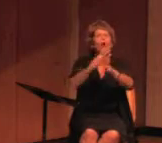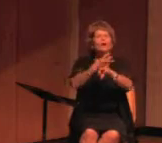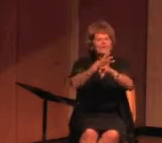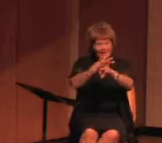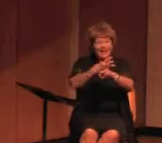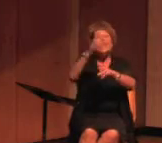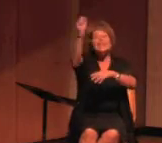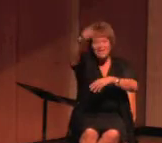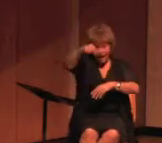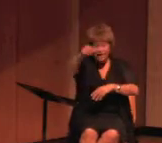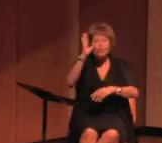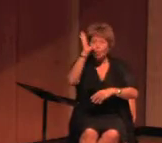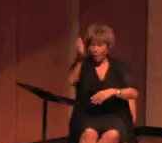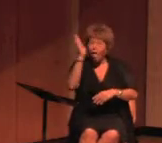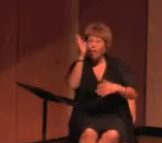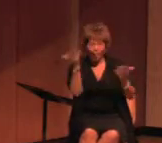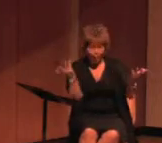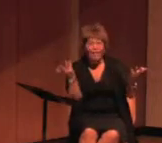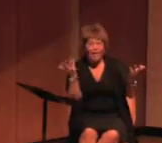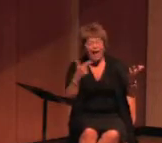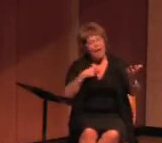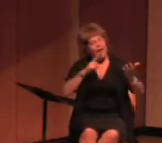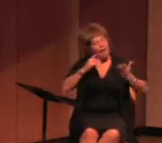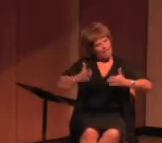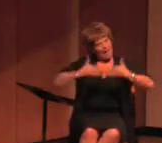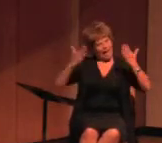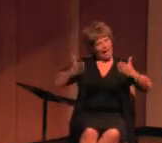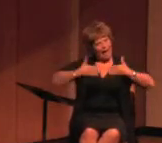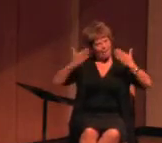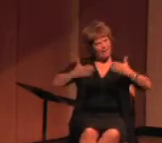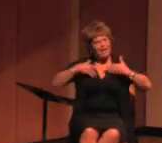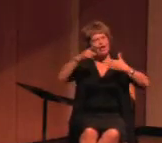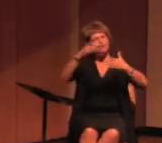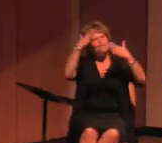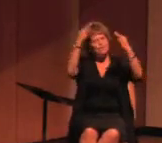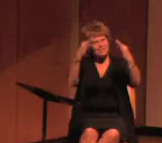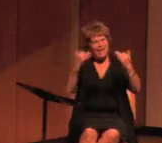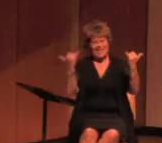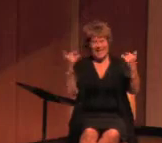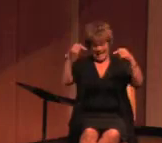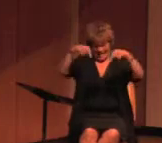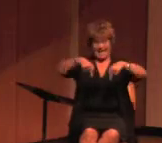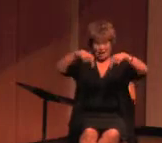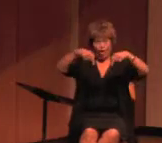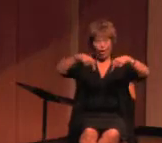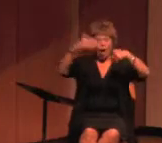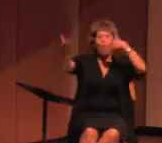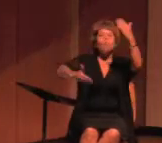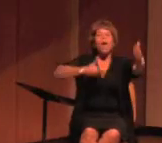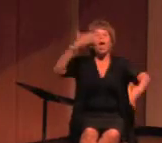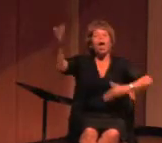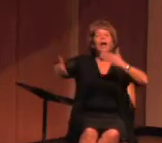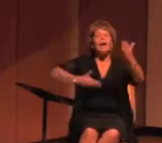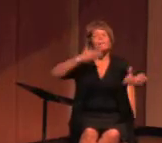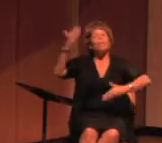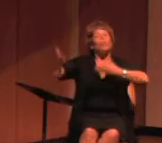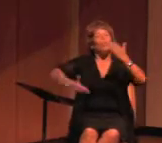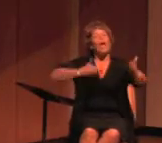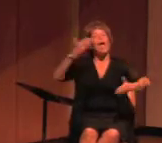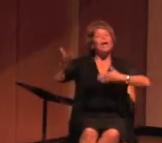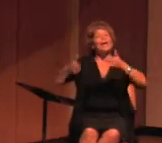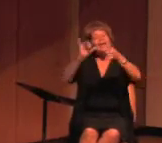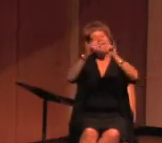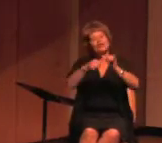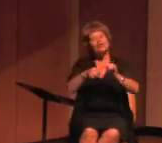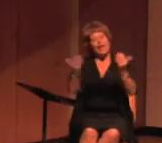I didn't Yes, you will. And I am delighted that your journey to doing that starts here. Welcome. Welcome to